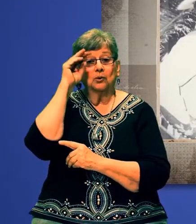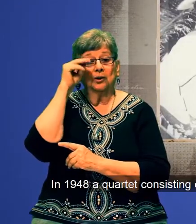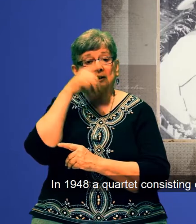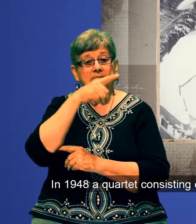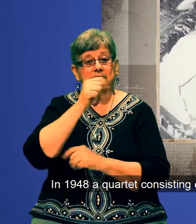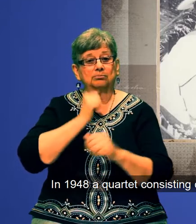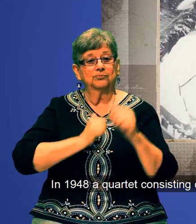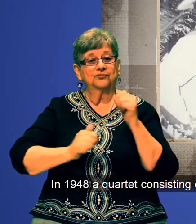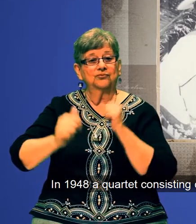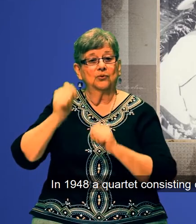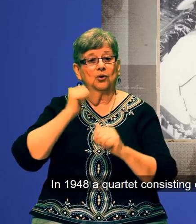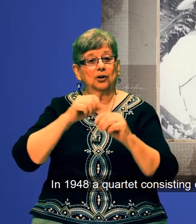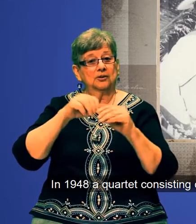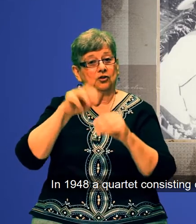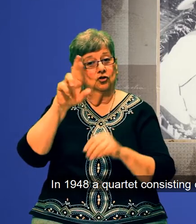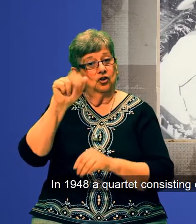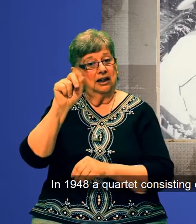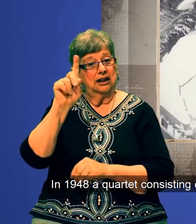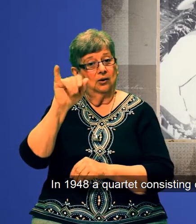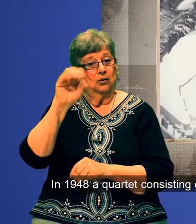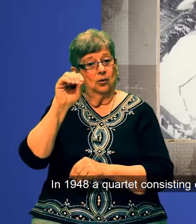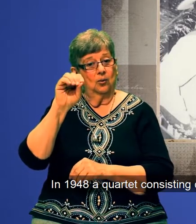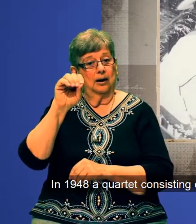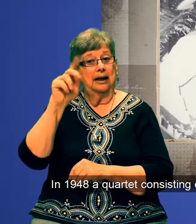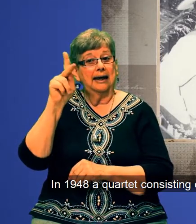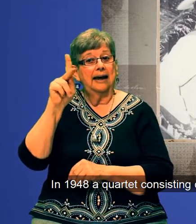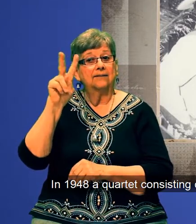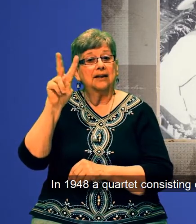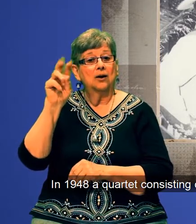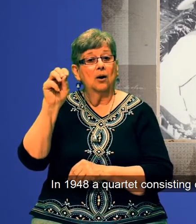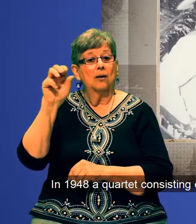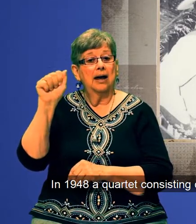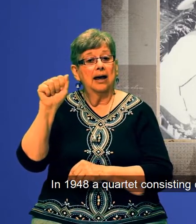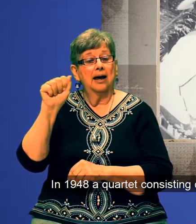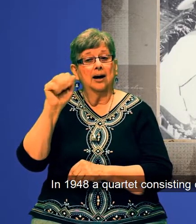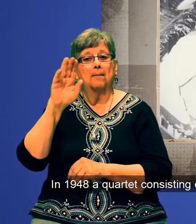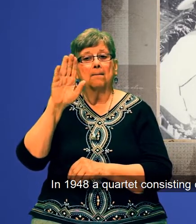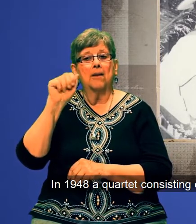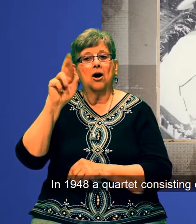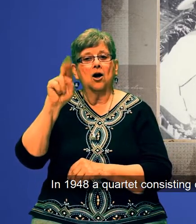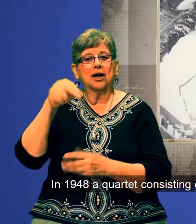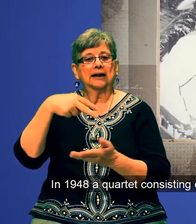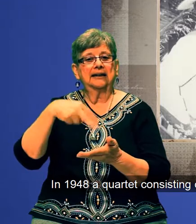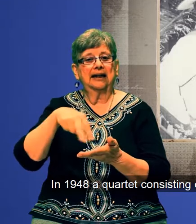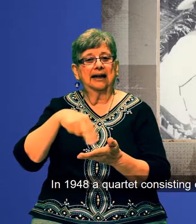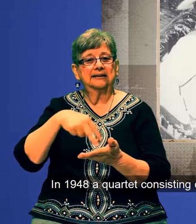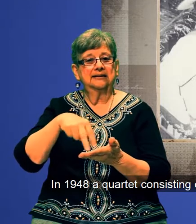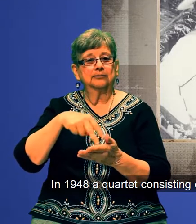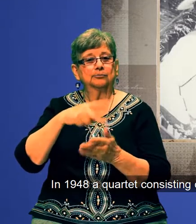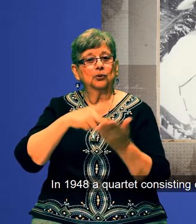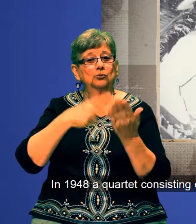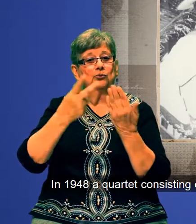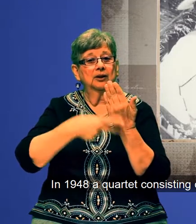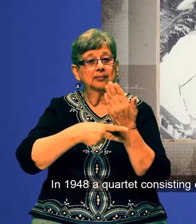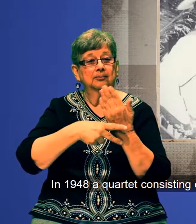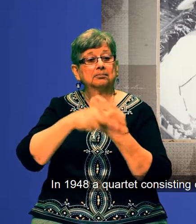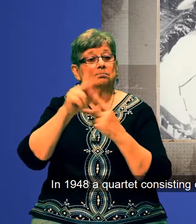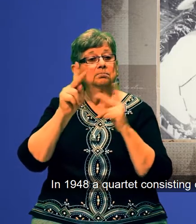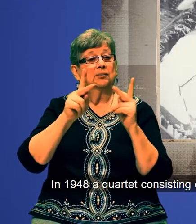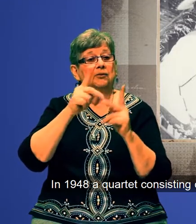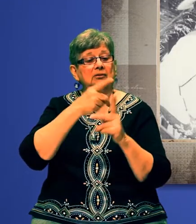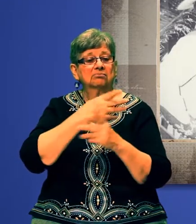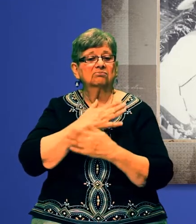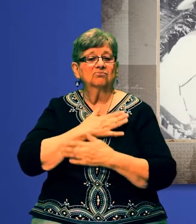In 1948, a quartet consisting of four blind boys performed on radio KVOA's Bard Dance Program.